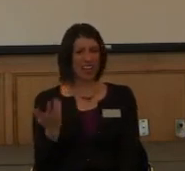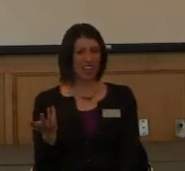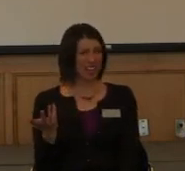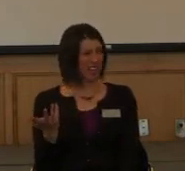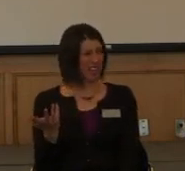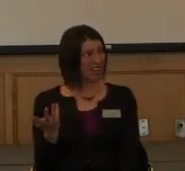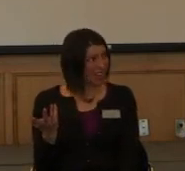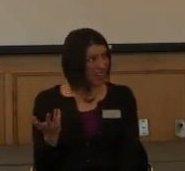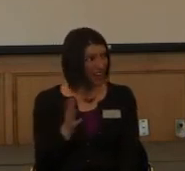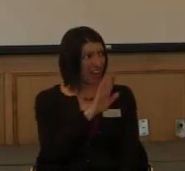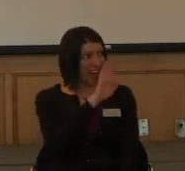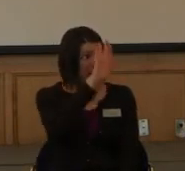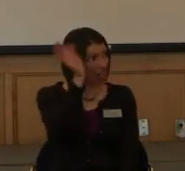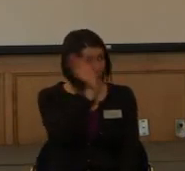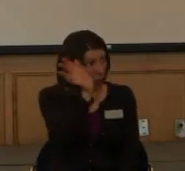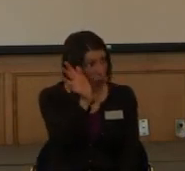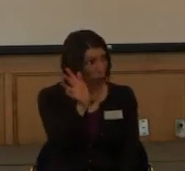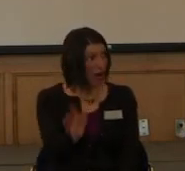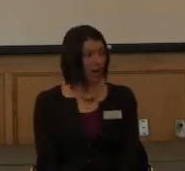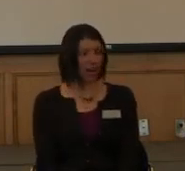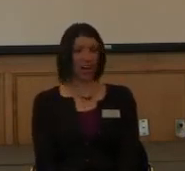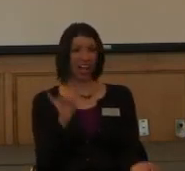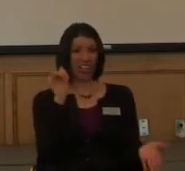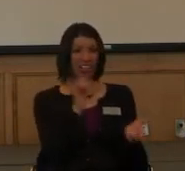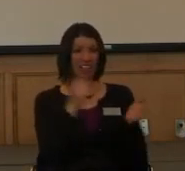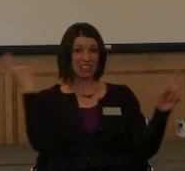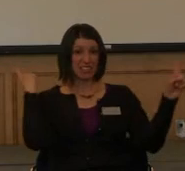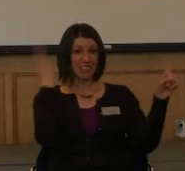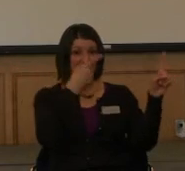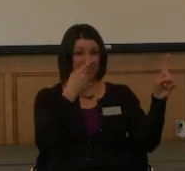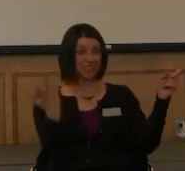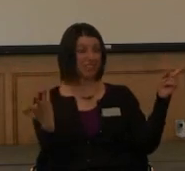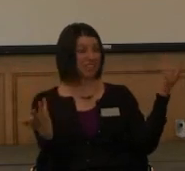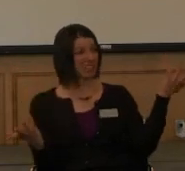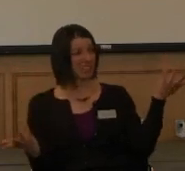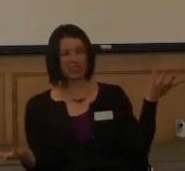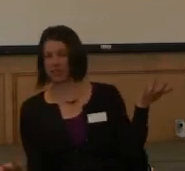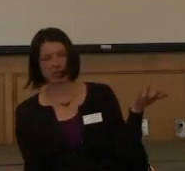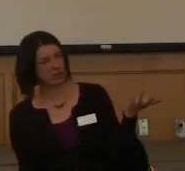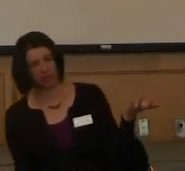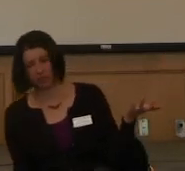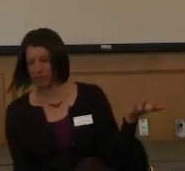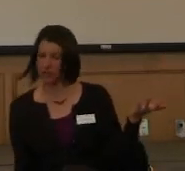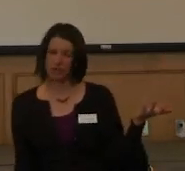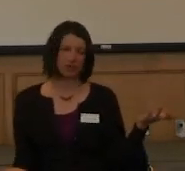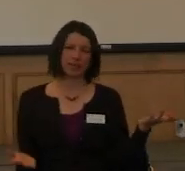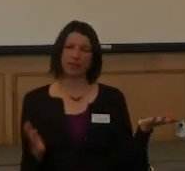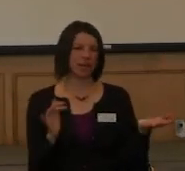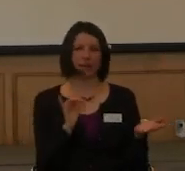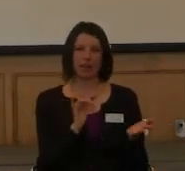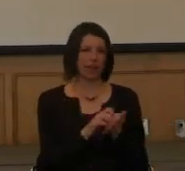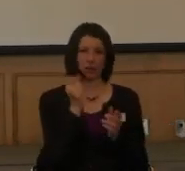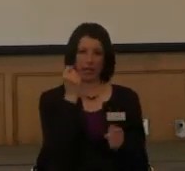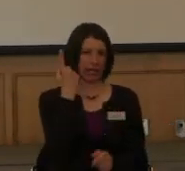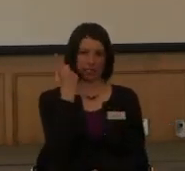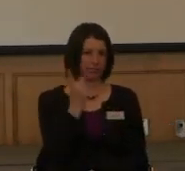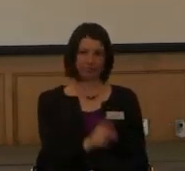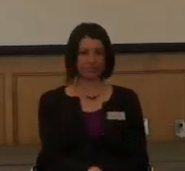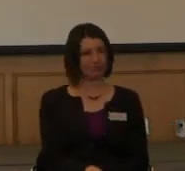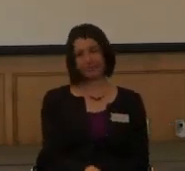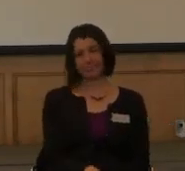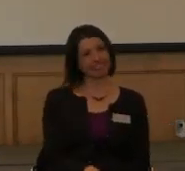Hello? That's the whole point. But they don't get down there.